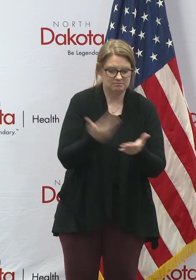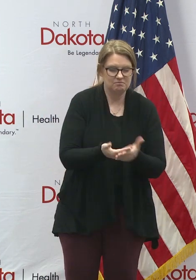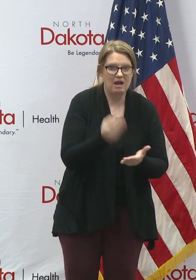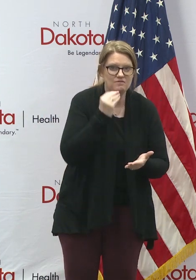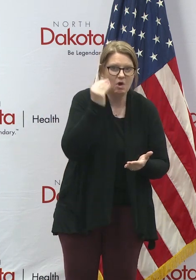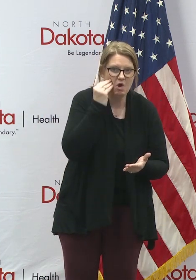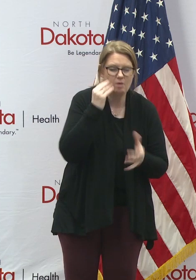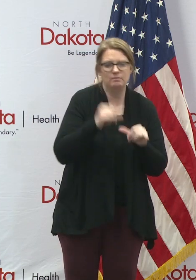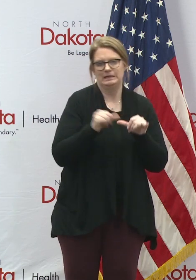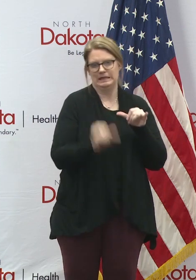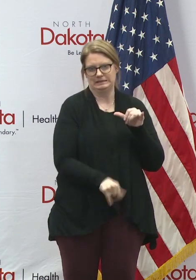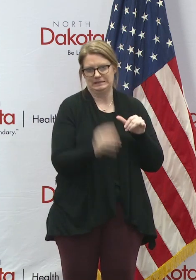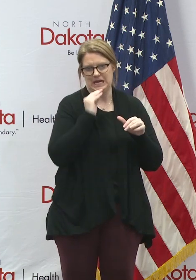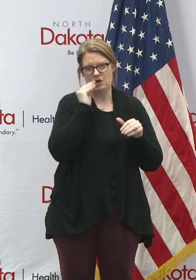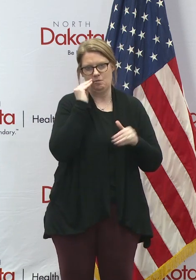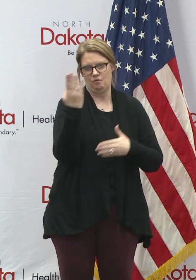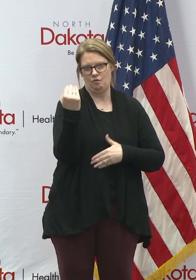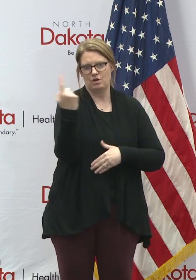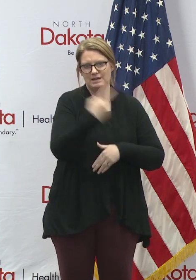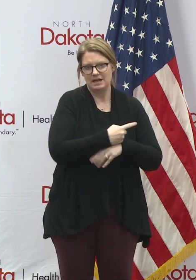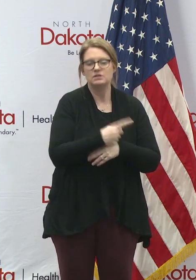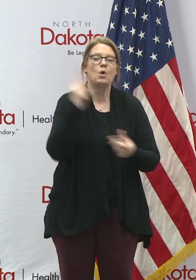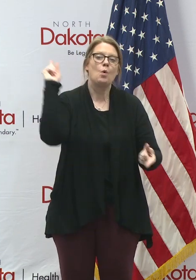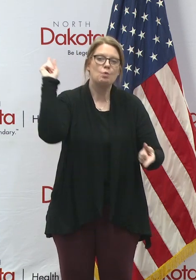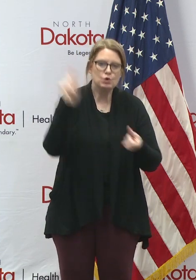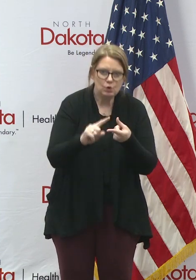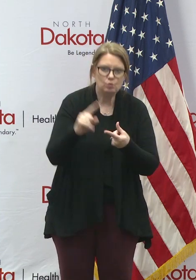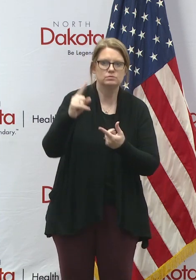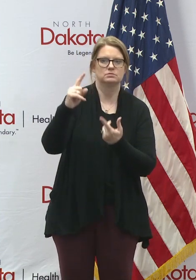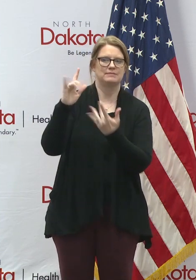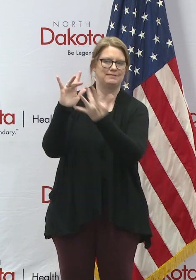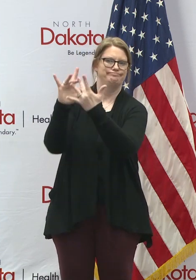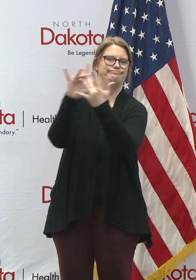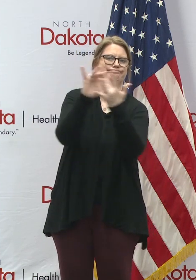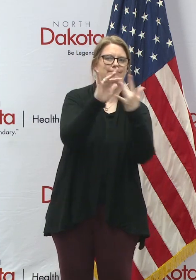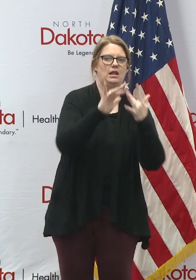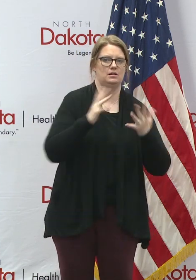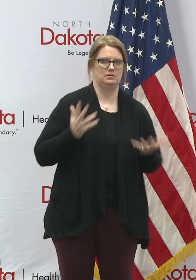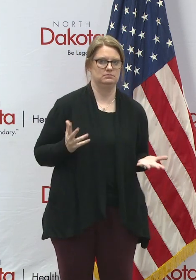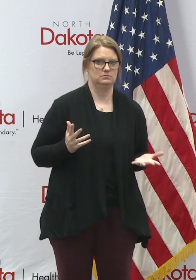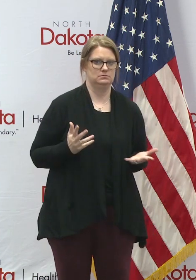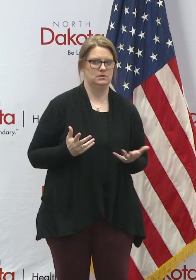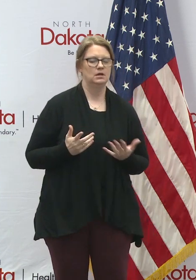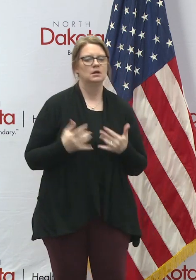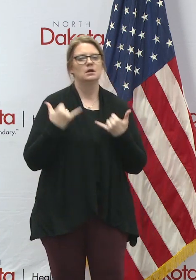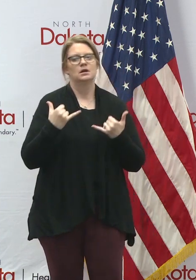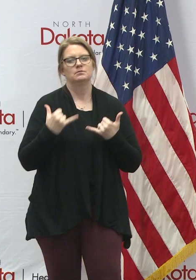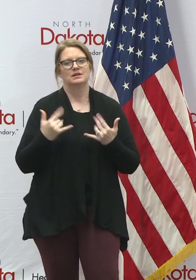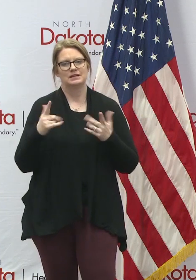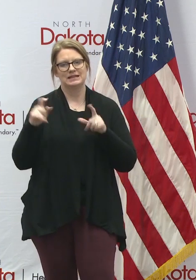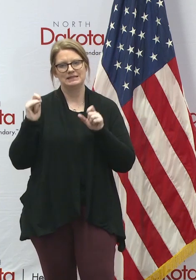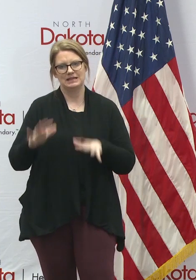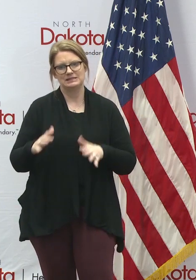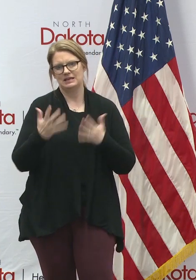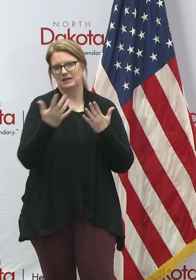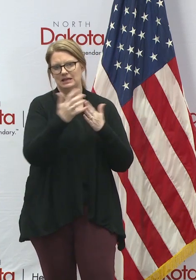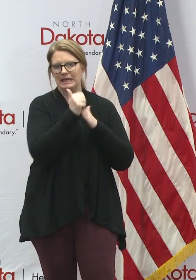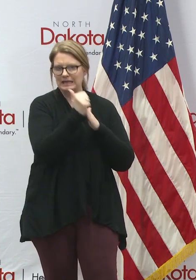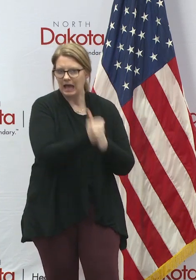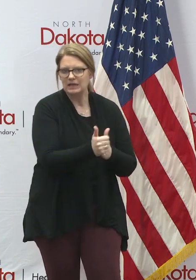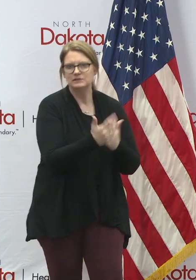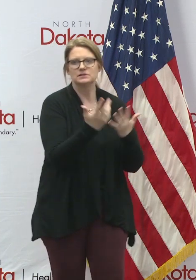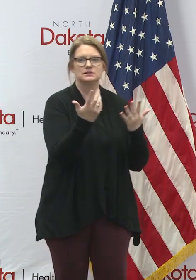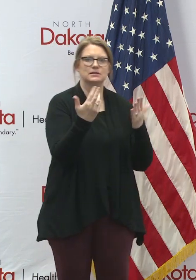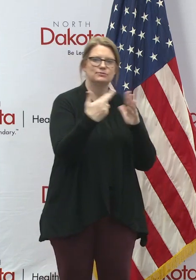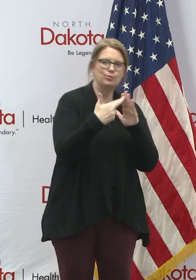reduce your contact with other folks. So that's the update on testing and guidance in terms of how we're